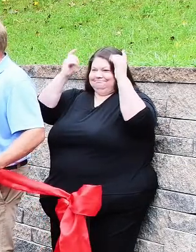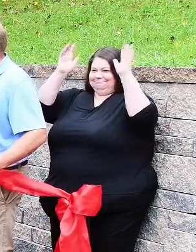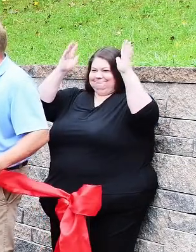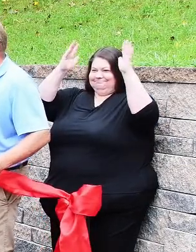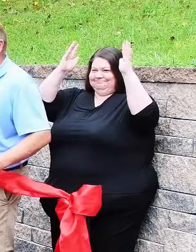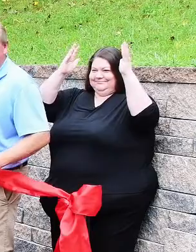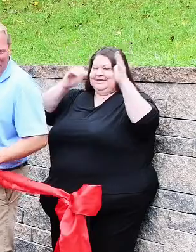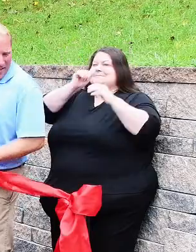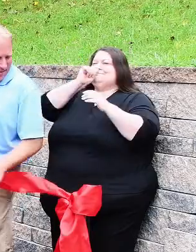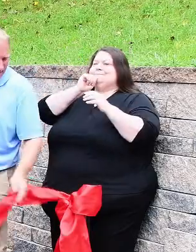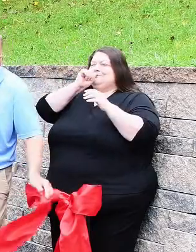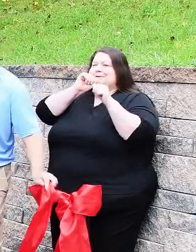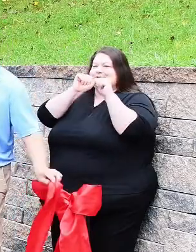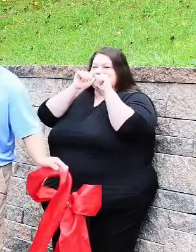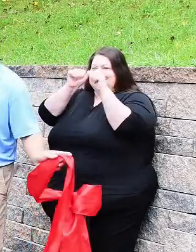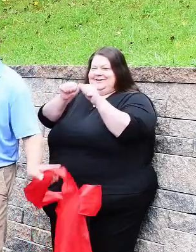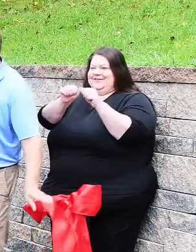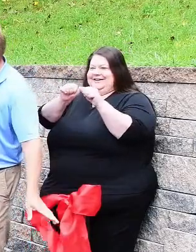Perseverance!